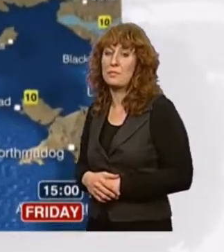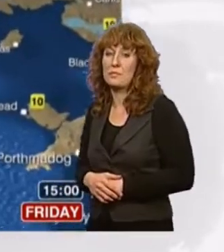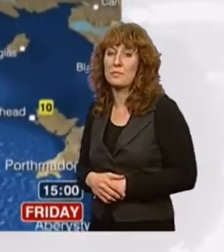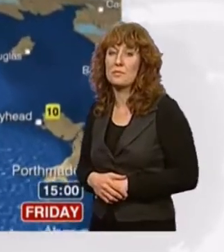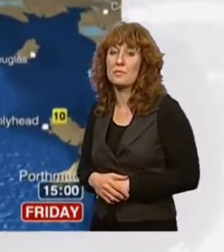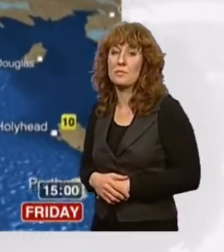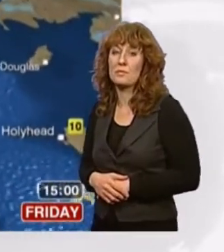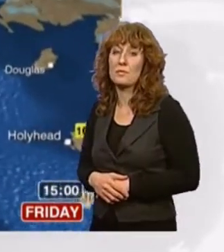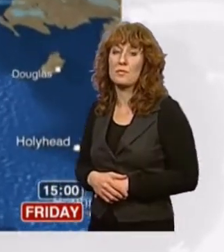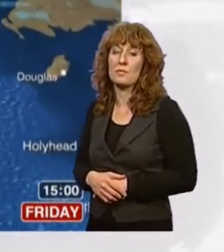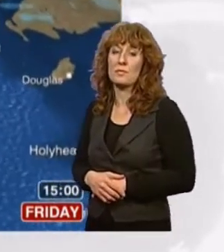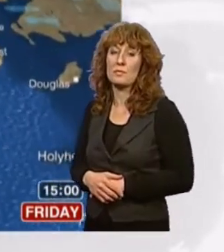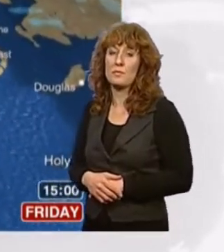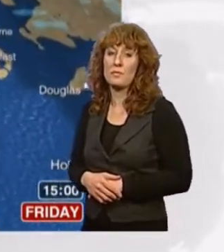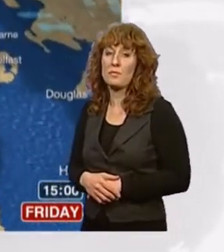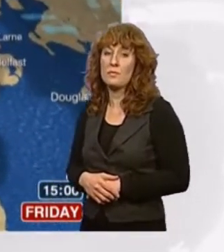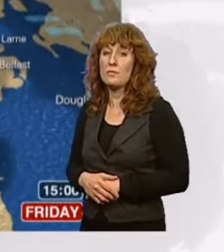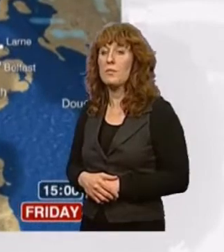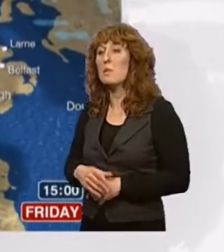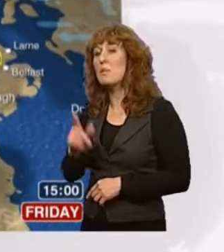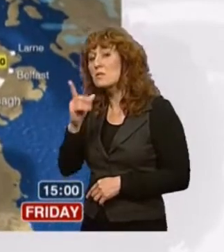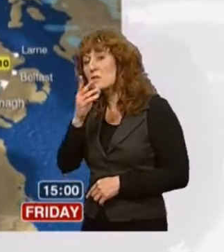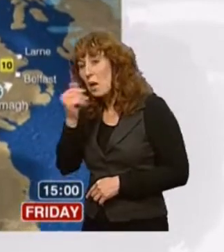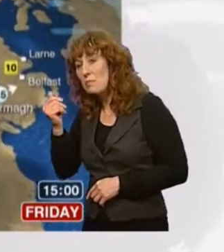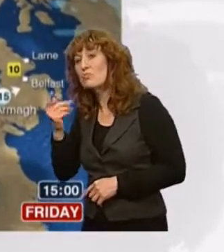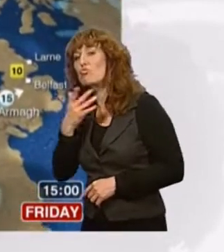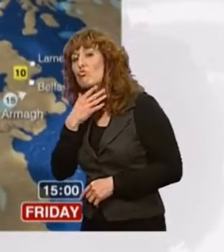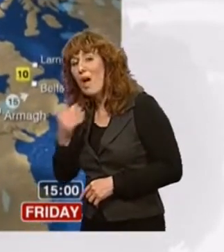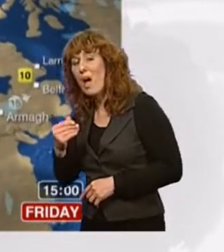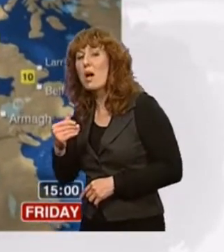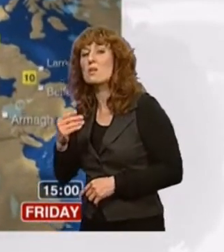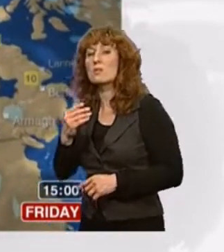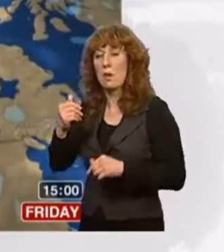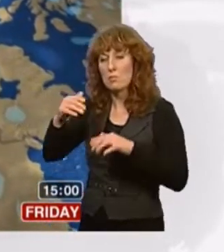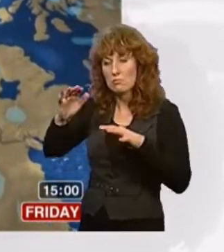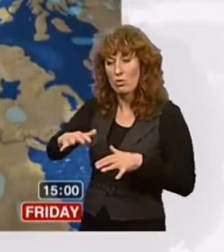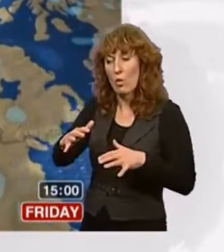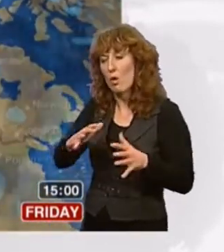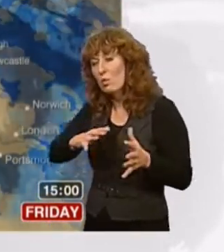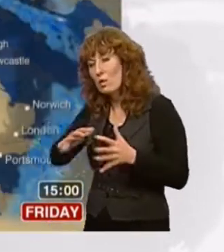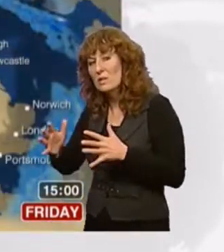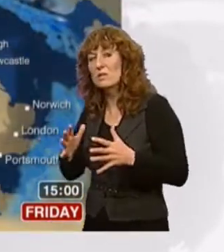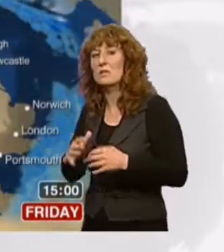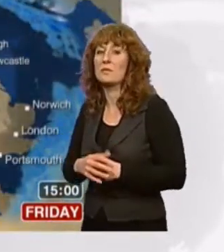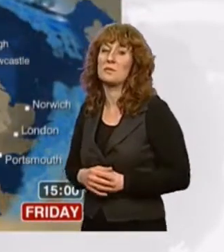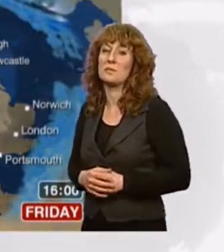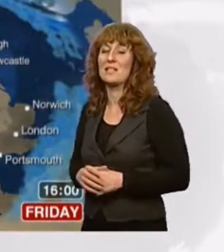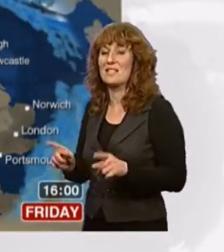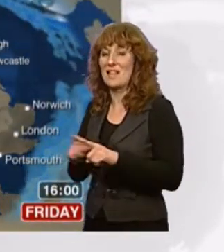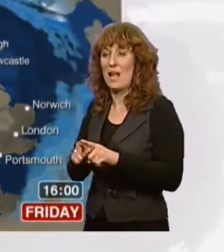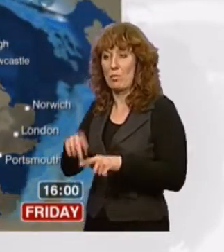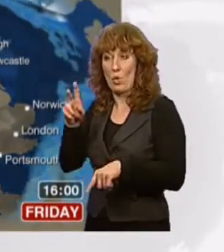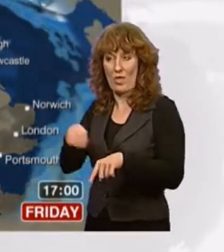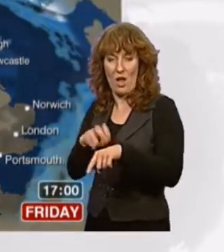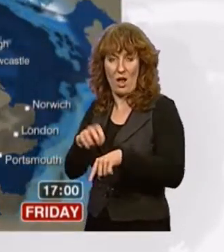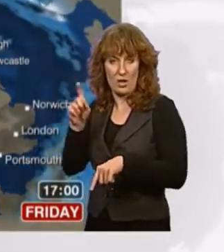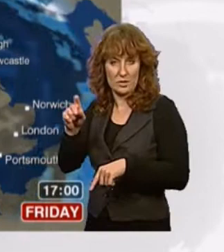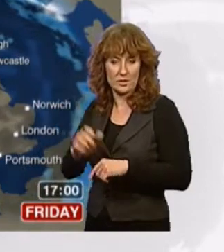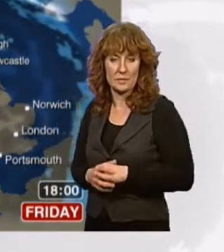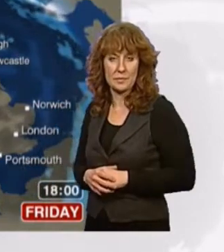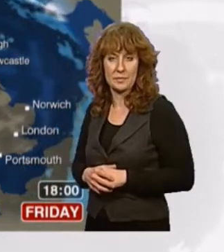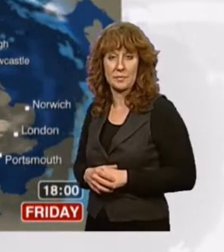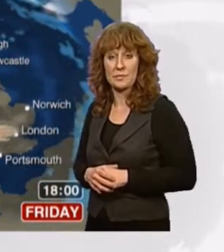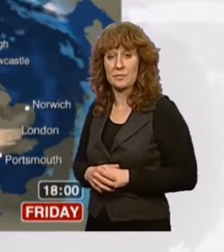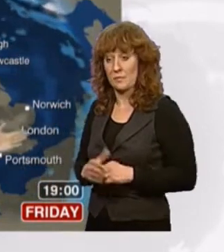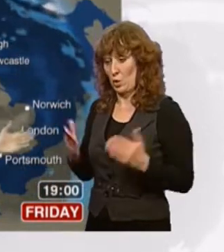with some shelter from the winds, a good deal of dry weather and sunshine to be enjoyed and again the odd light shower likely in Northern Ireland. Now, as we